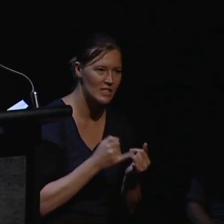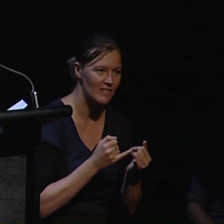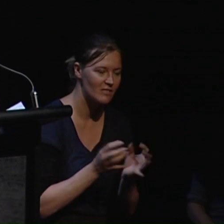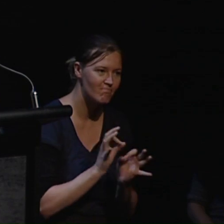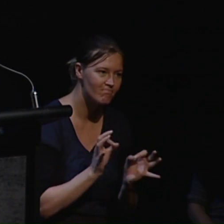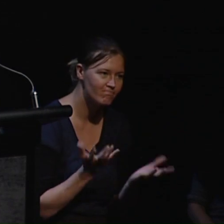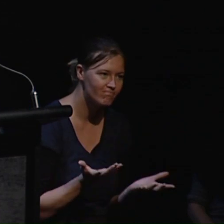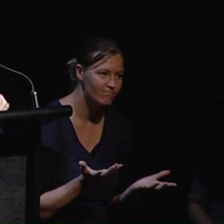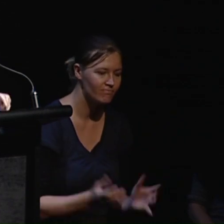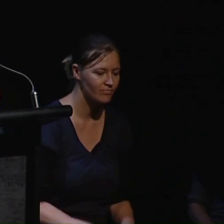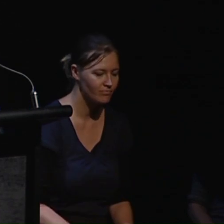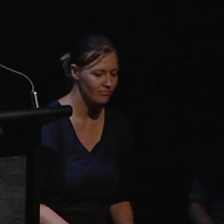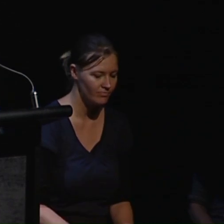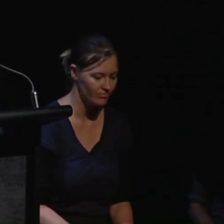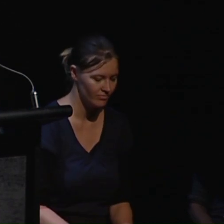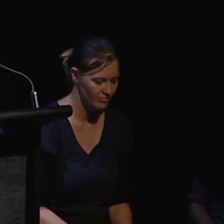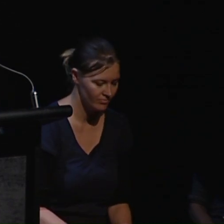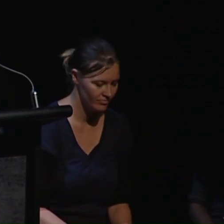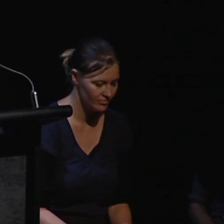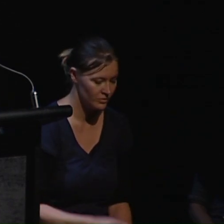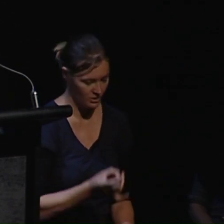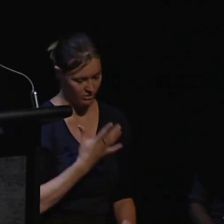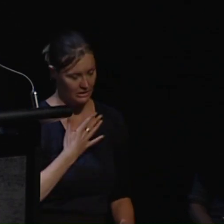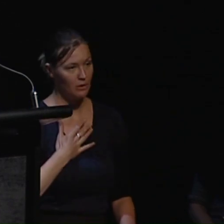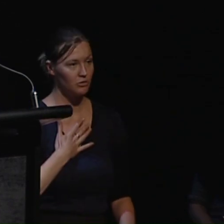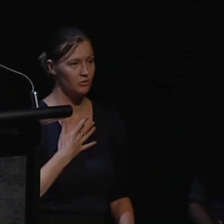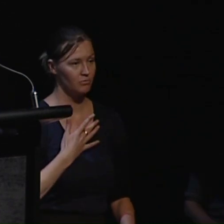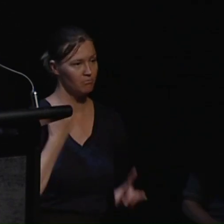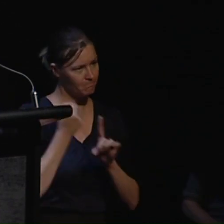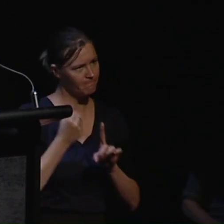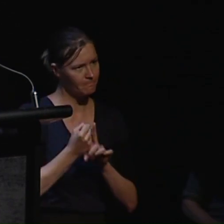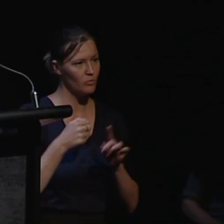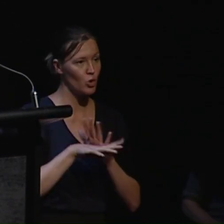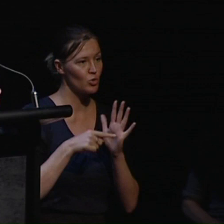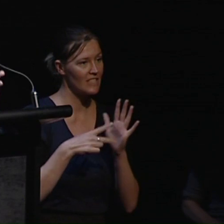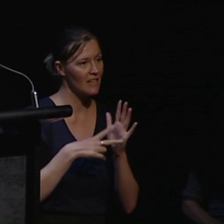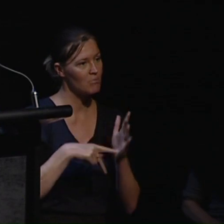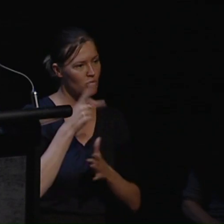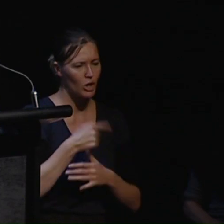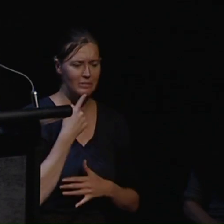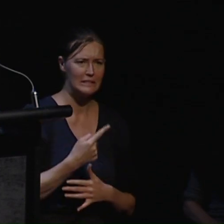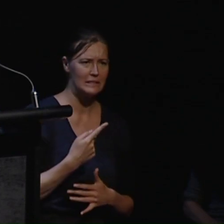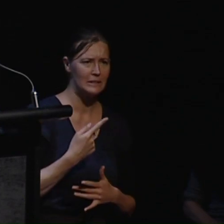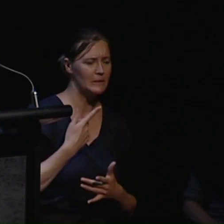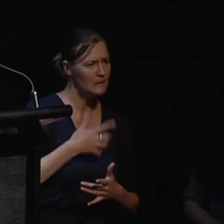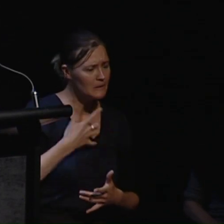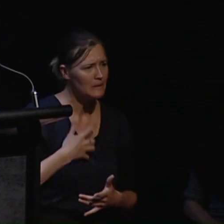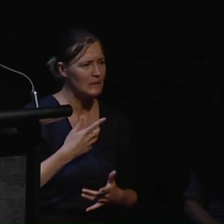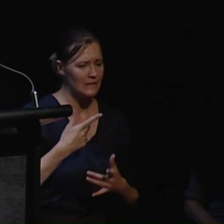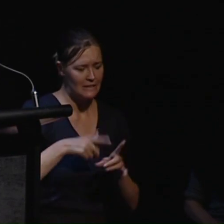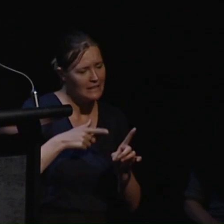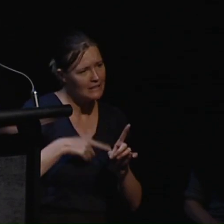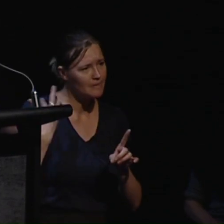It was not until he advocated for himself by getting onto a television programme and speaking about his years of frustration